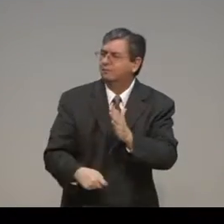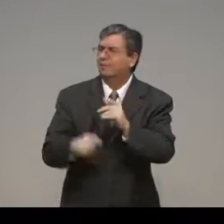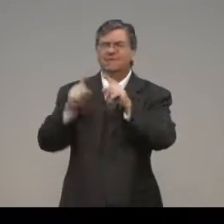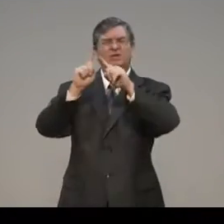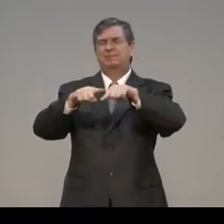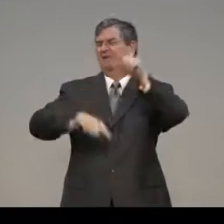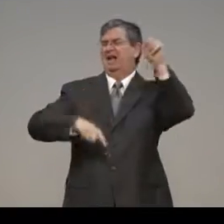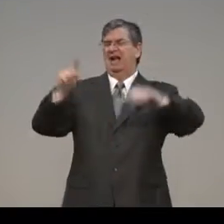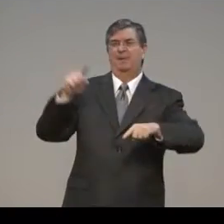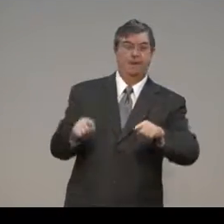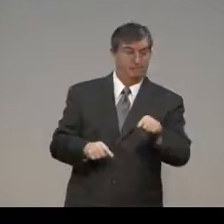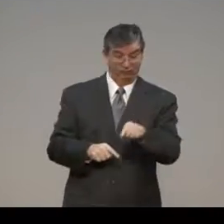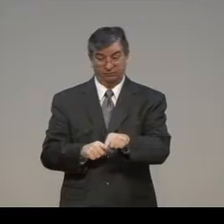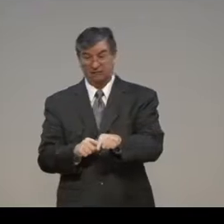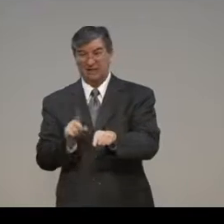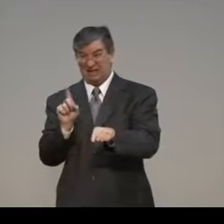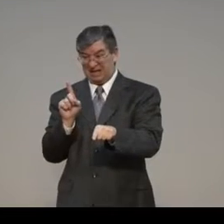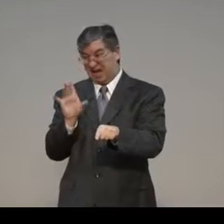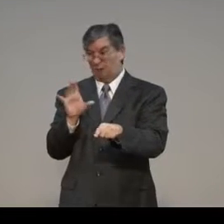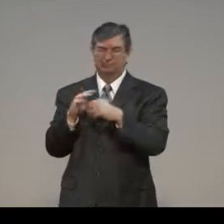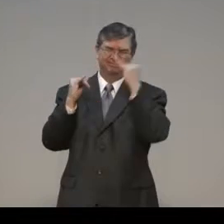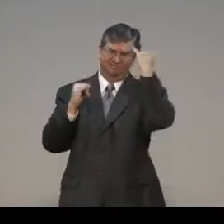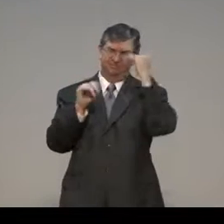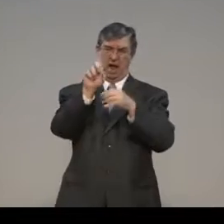But in a construction zone, it doubles.